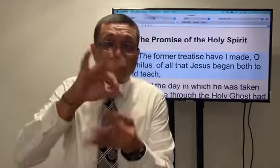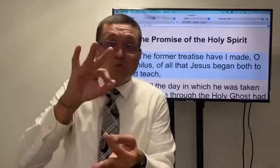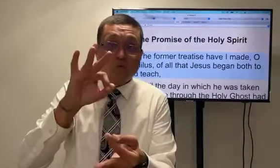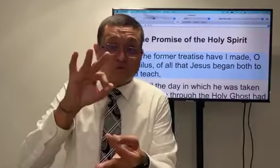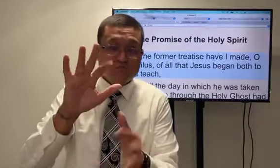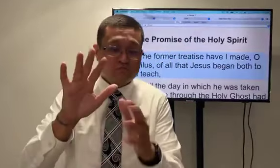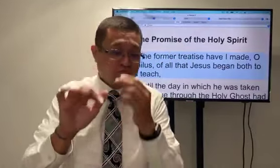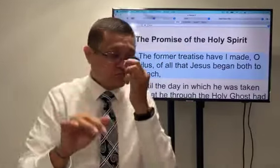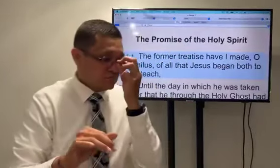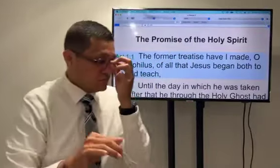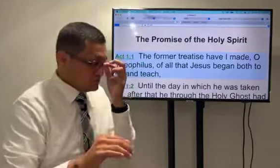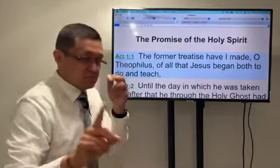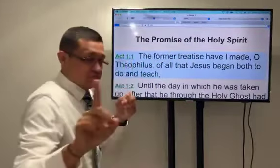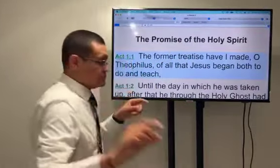the promise of the Holy Spirit